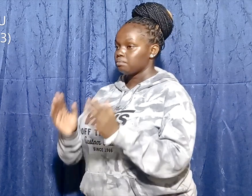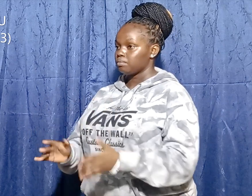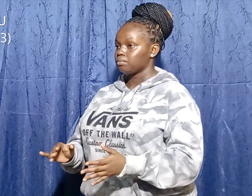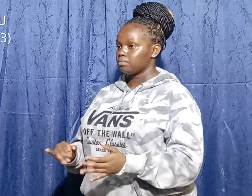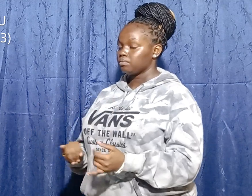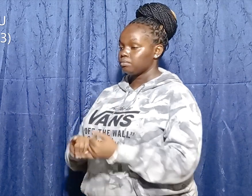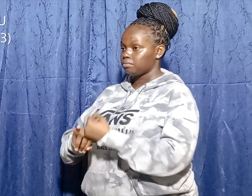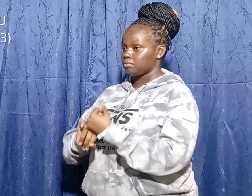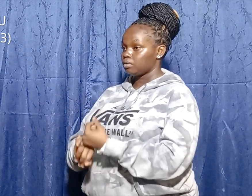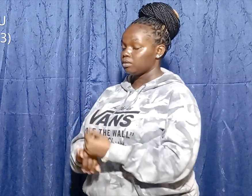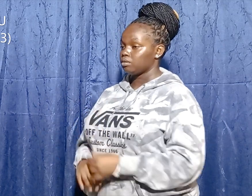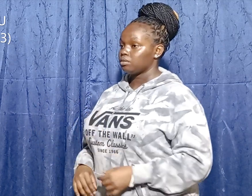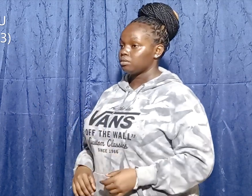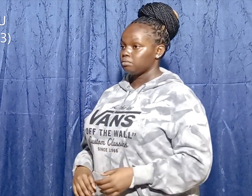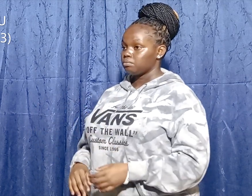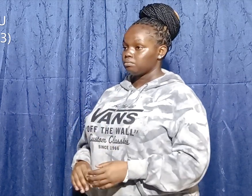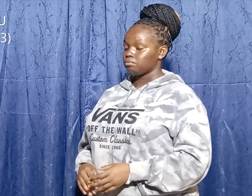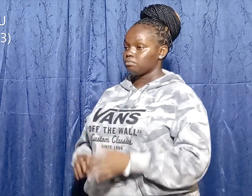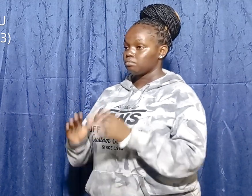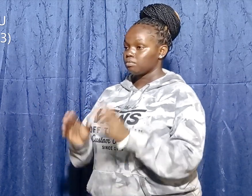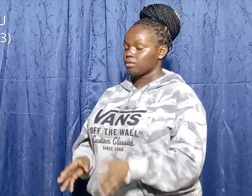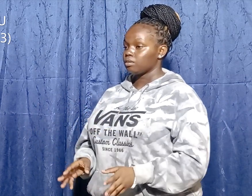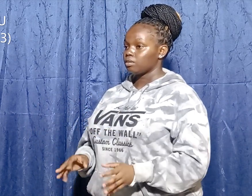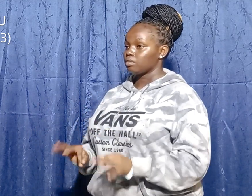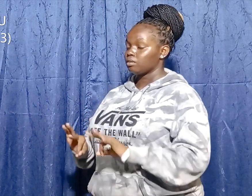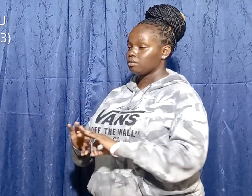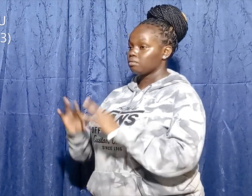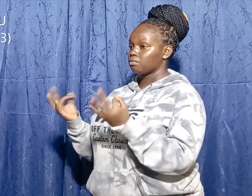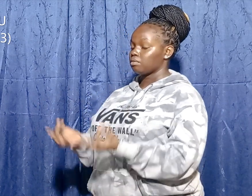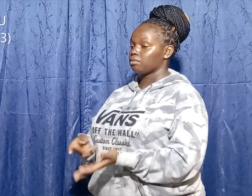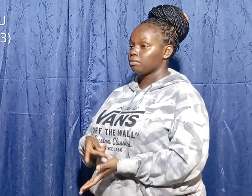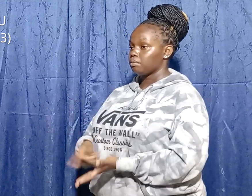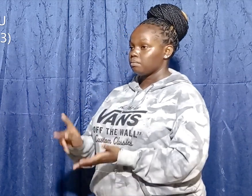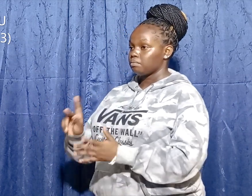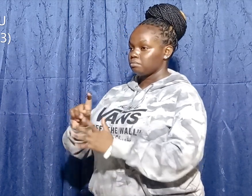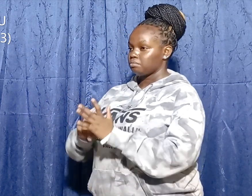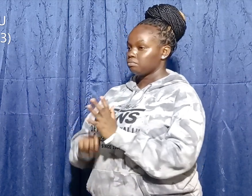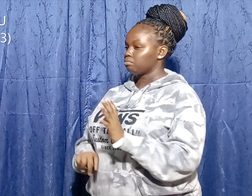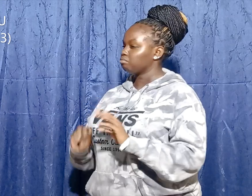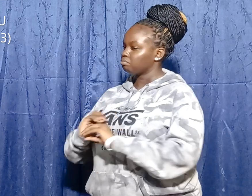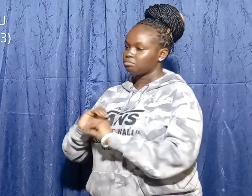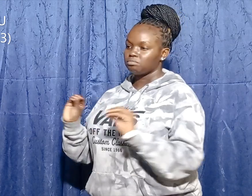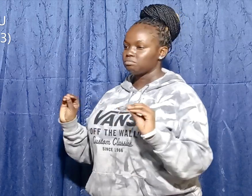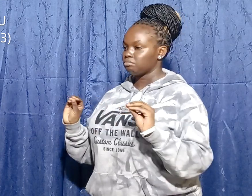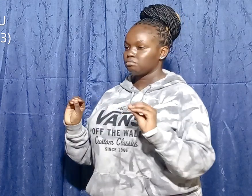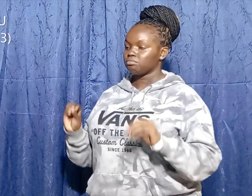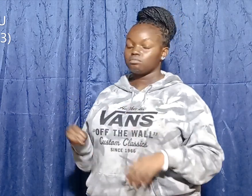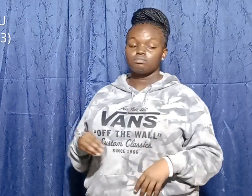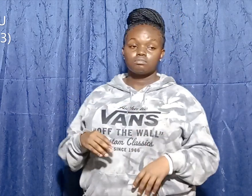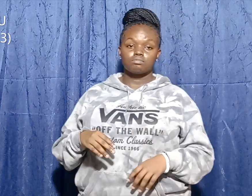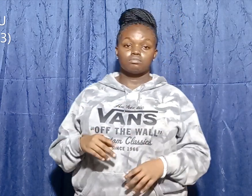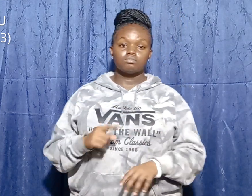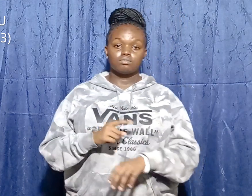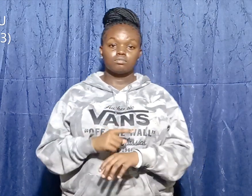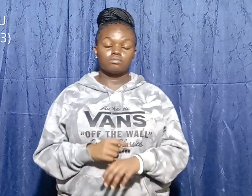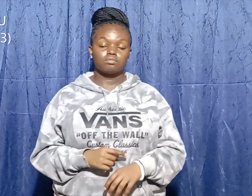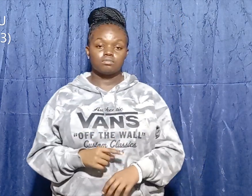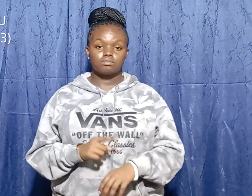and the person's family will not pay tax. When Israelite soldiers arrived, David